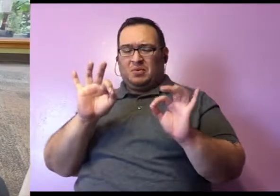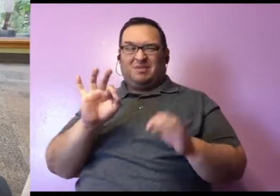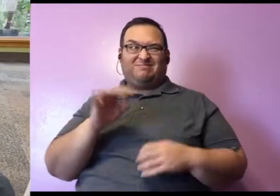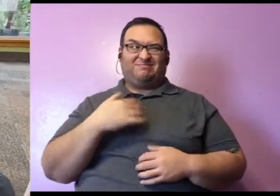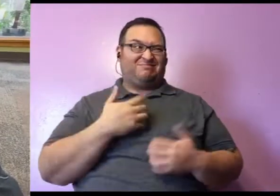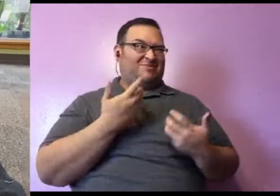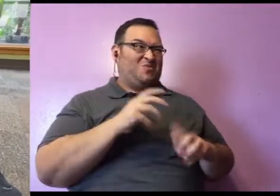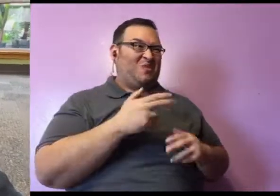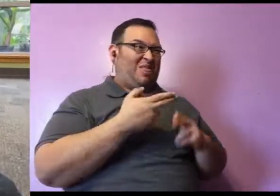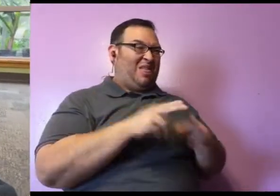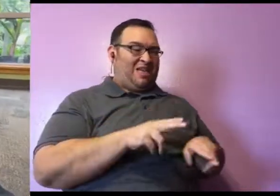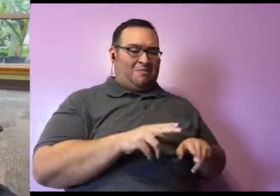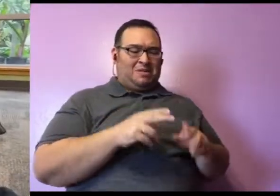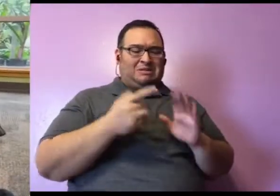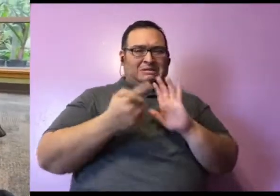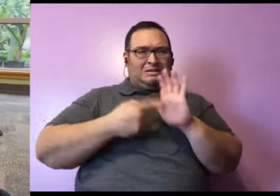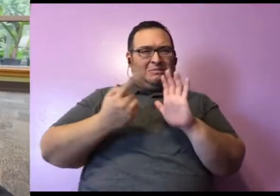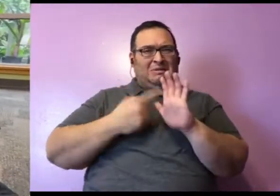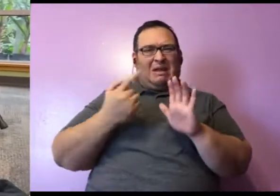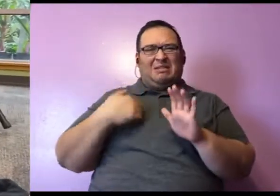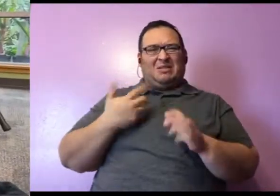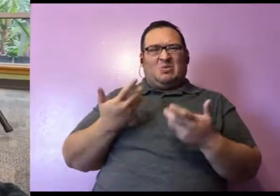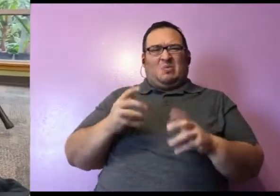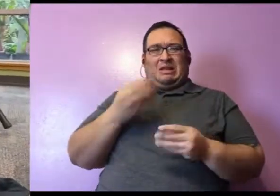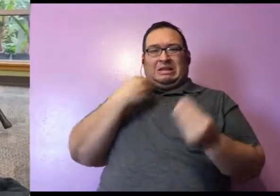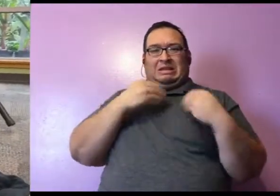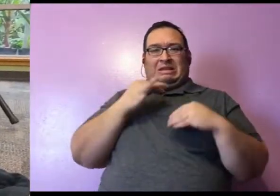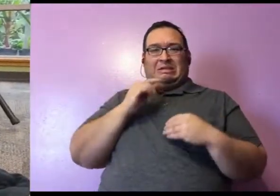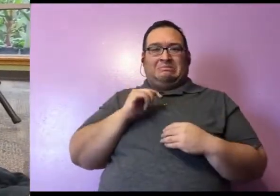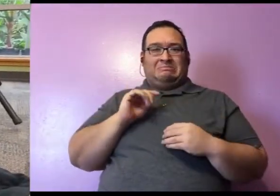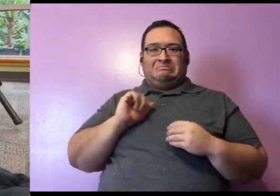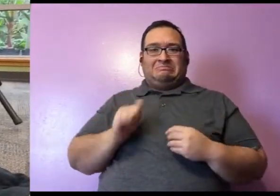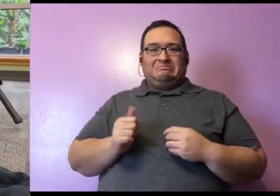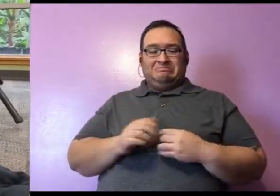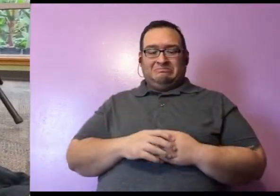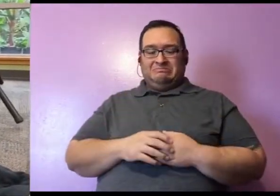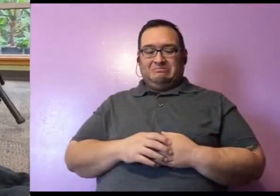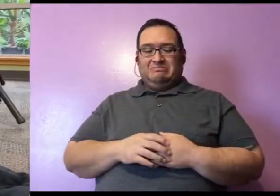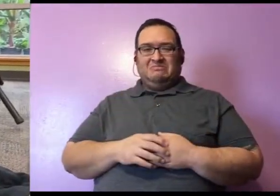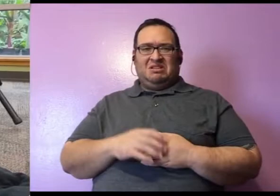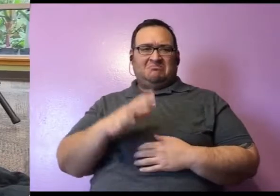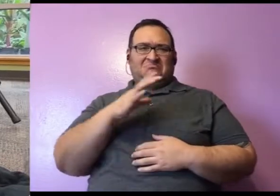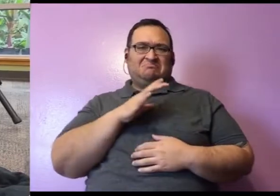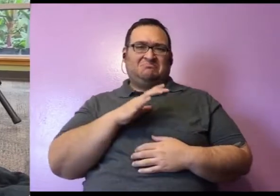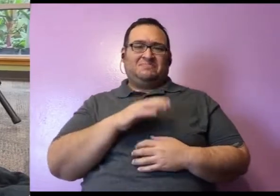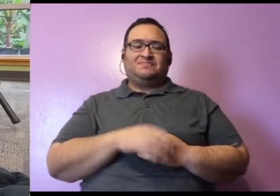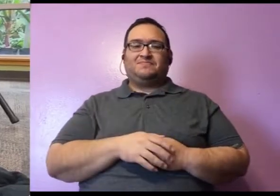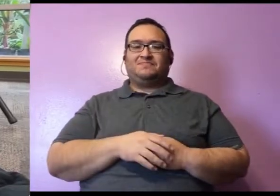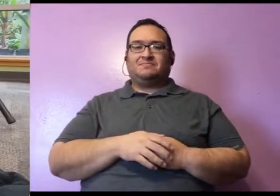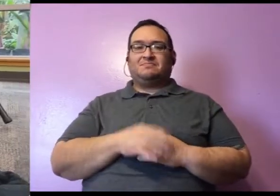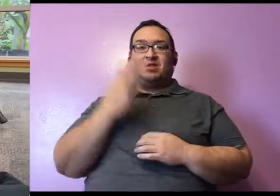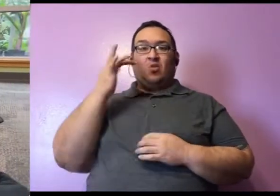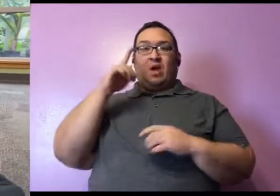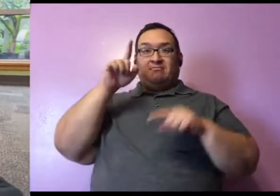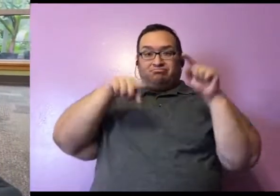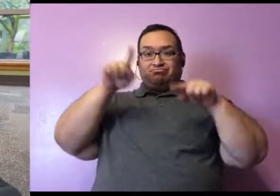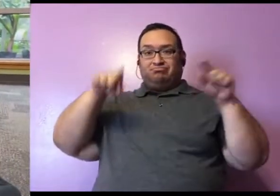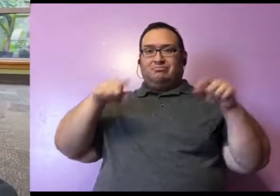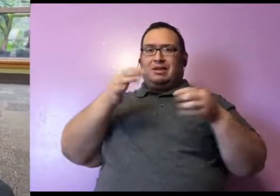eggs today. thank you today. But once in a while she just doesn't feel like eating it. But that's okay. That's okay. That's why variety is important.